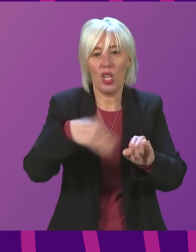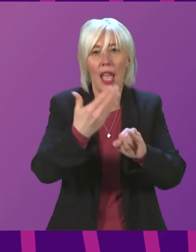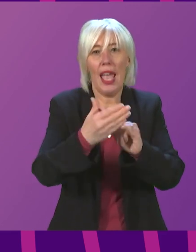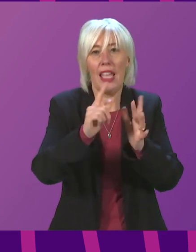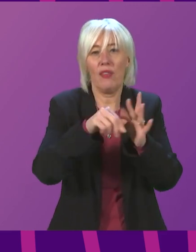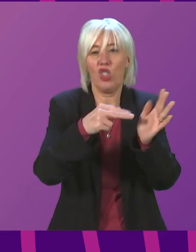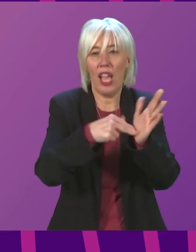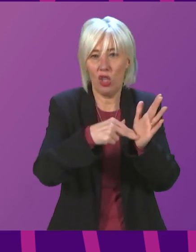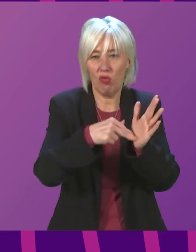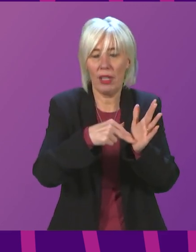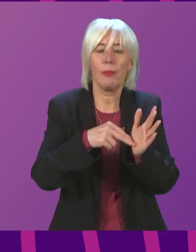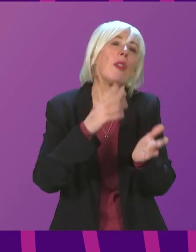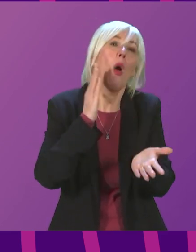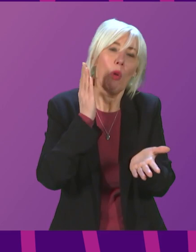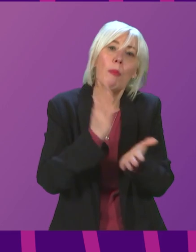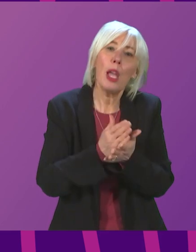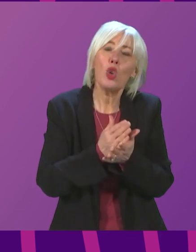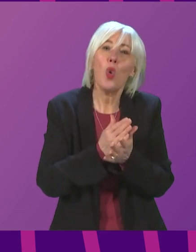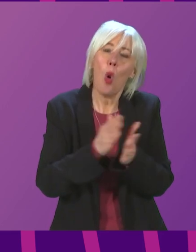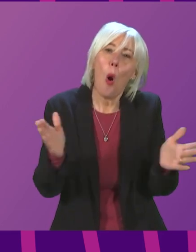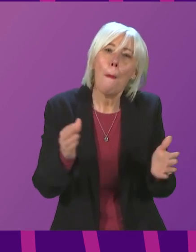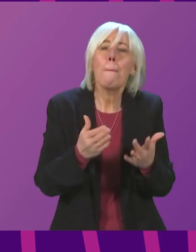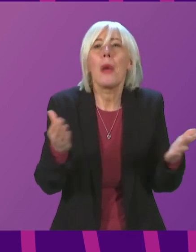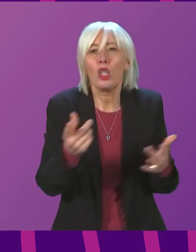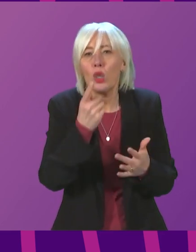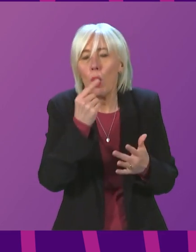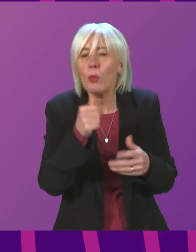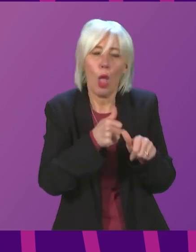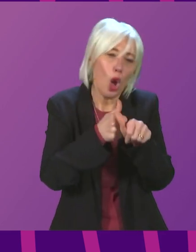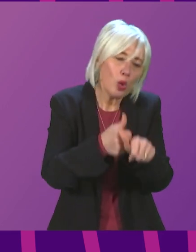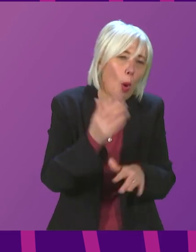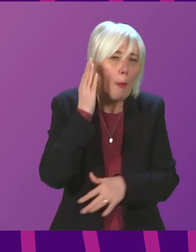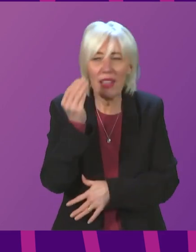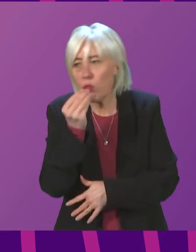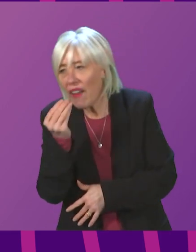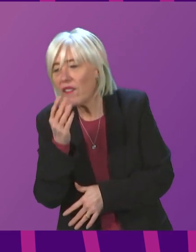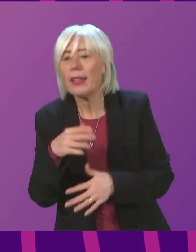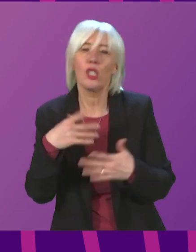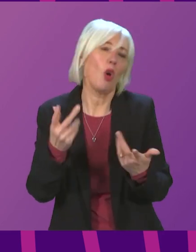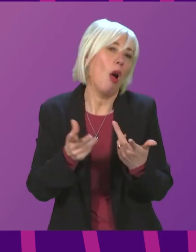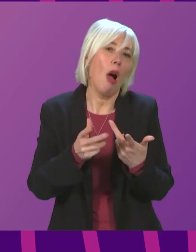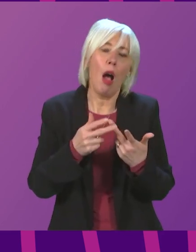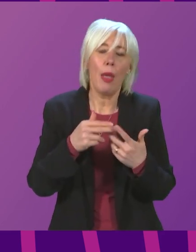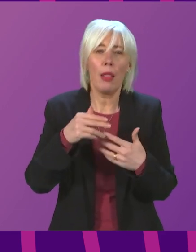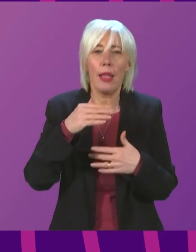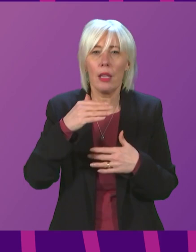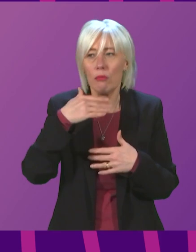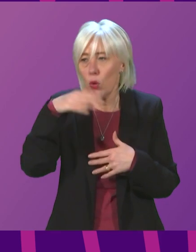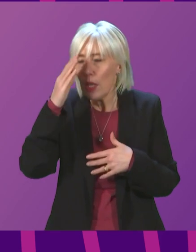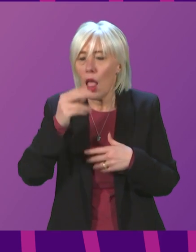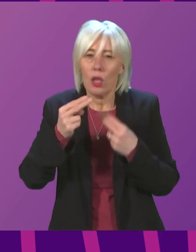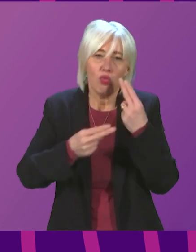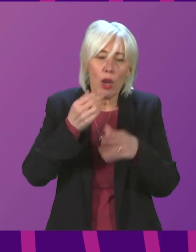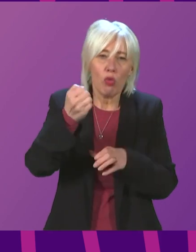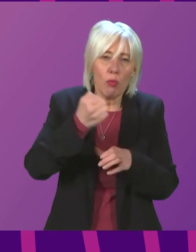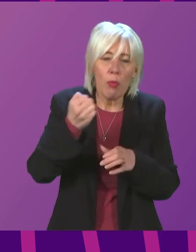we will continue to ensure that we're doing as much as possible to support whether it's B&Bs or other parts of the hospitality and leisure sectors that have been